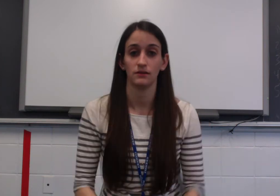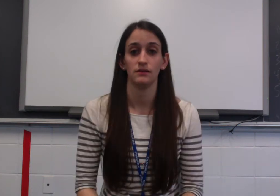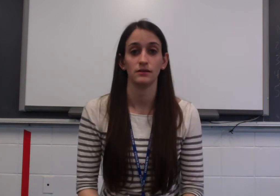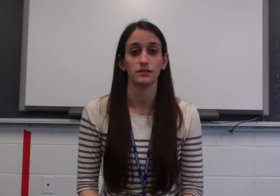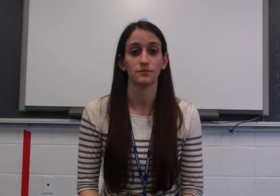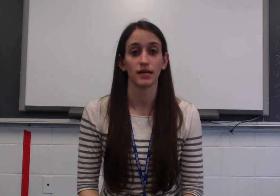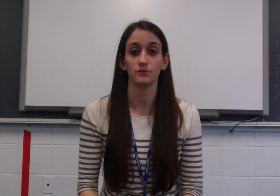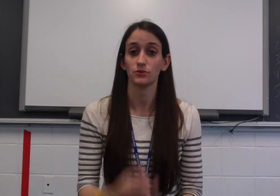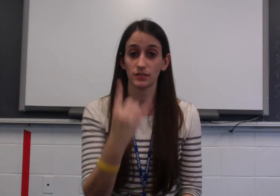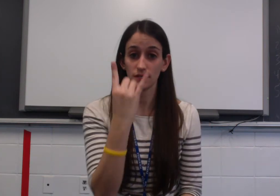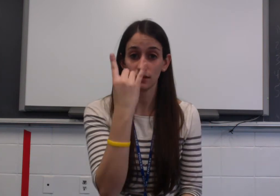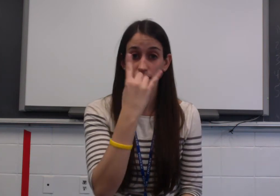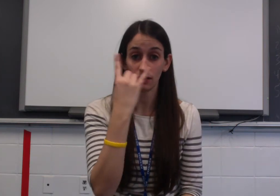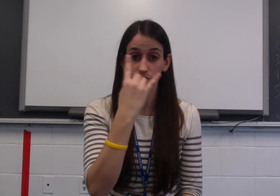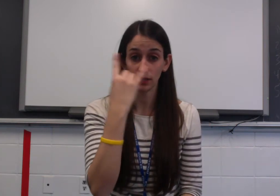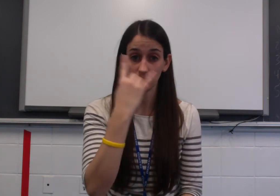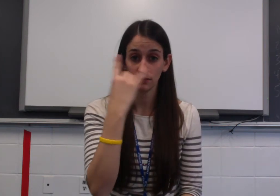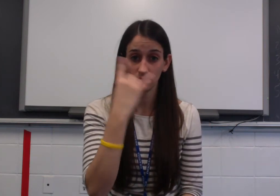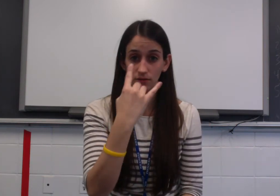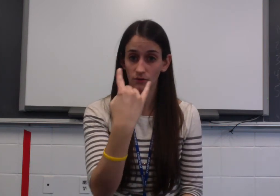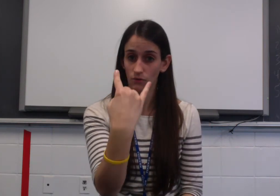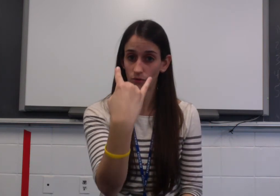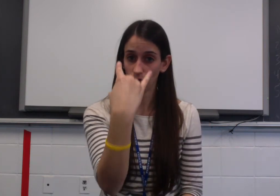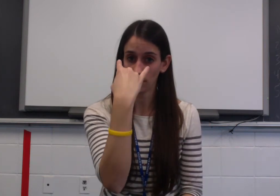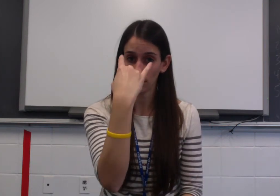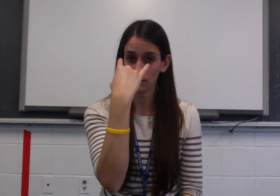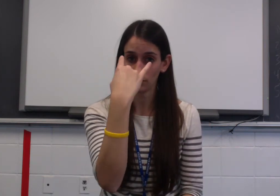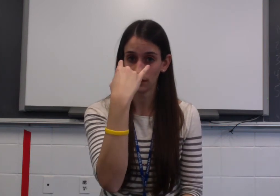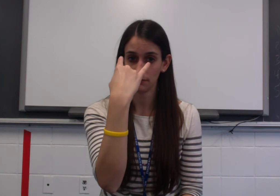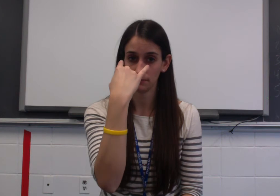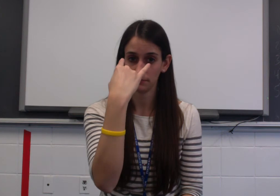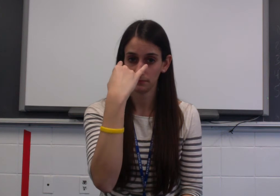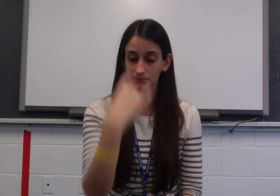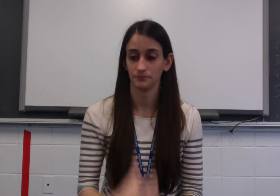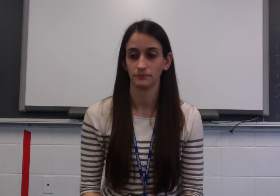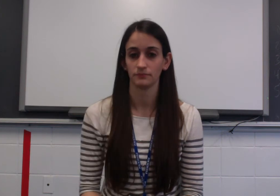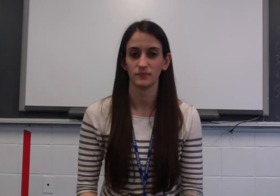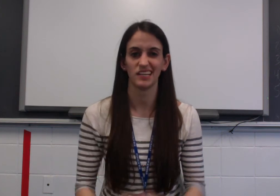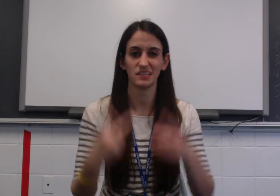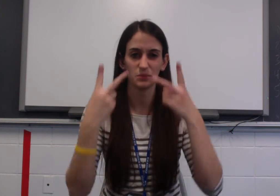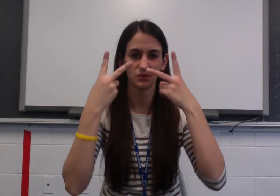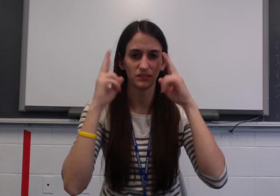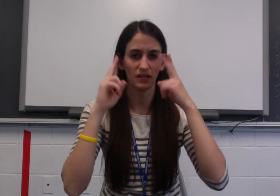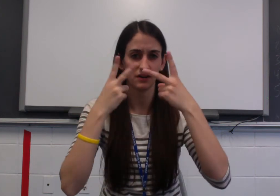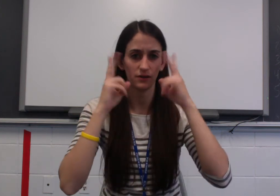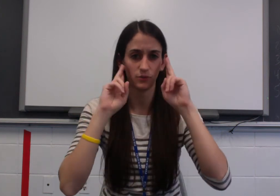Sometimes you'll see Halloween or Halloween. I typically sign Halloween.